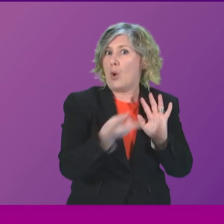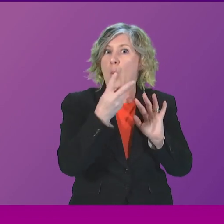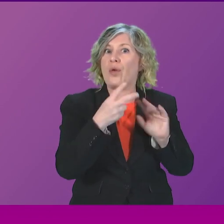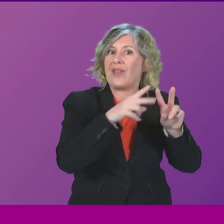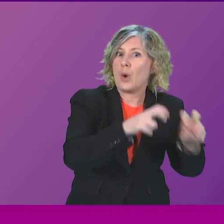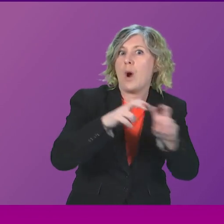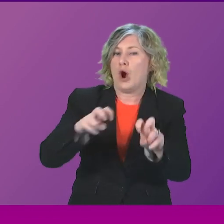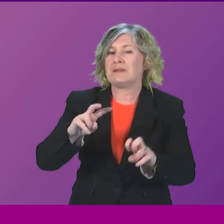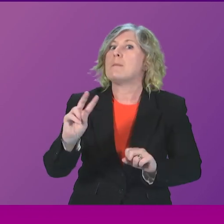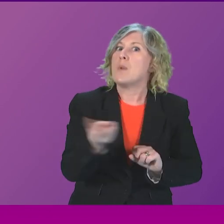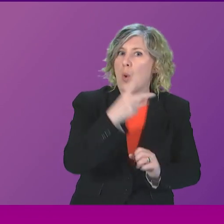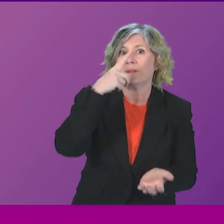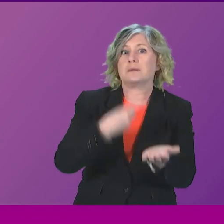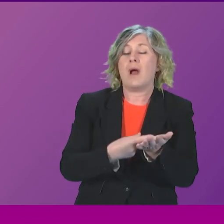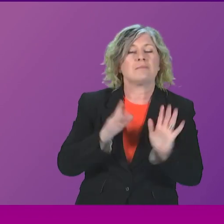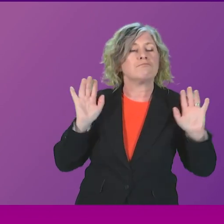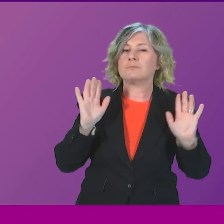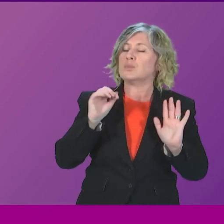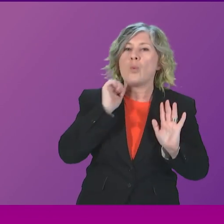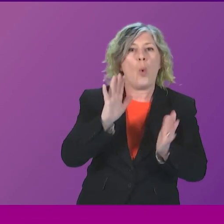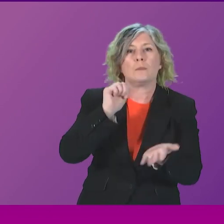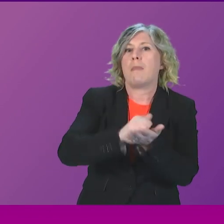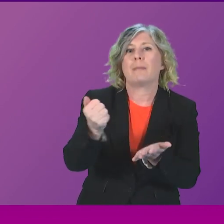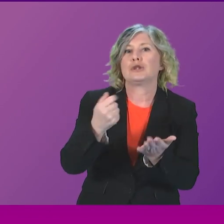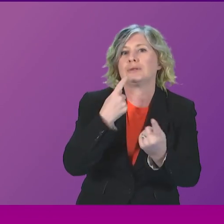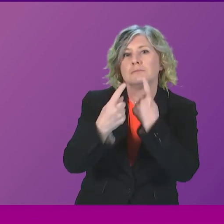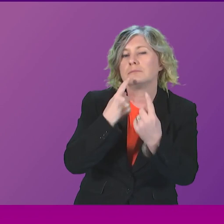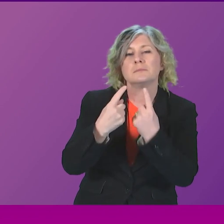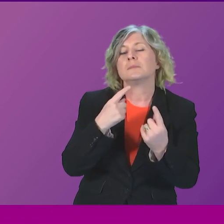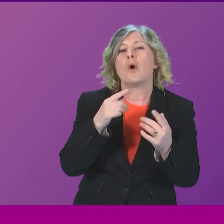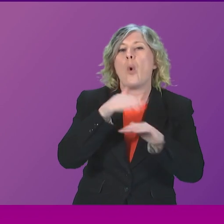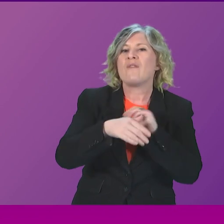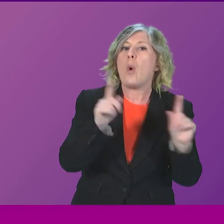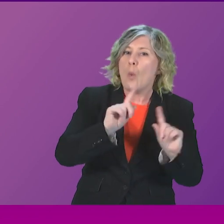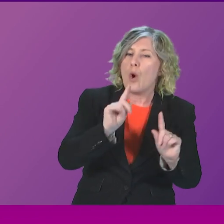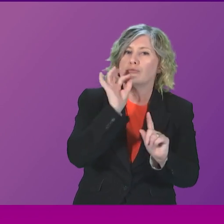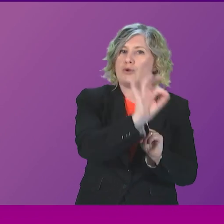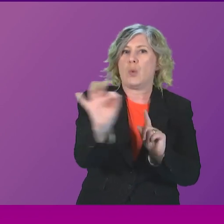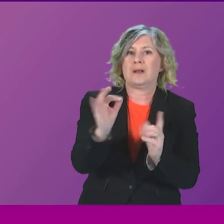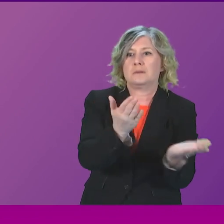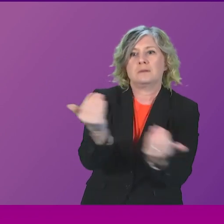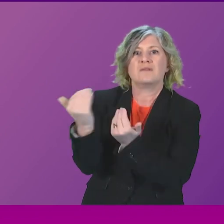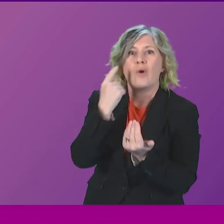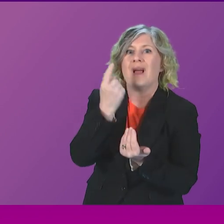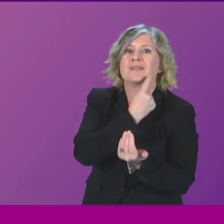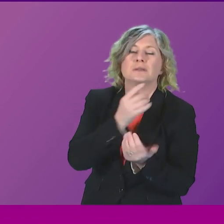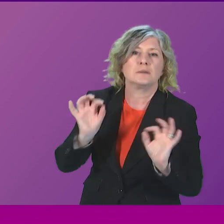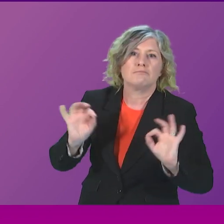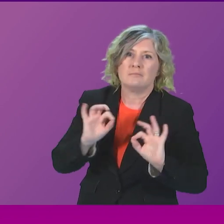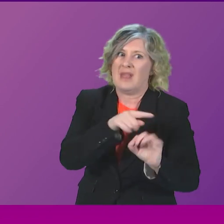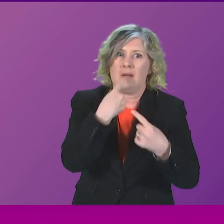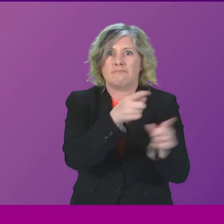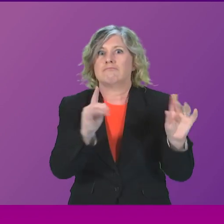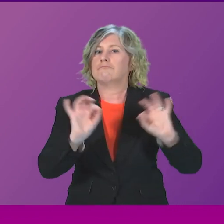have taken the decision not to publish details of the request they are making to participants. But all participants, including the Scottish Government,